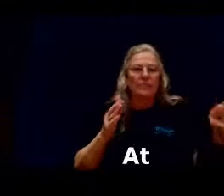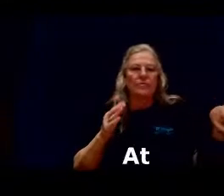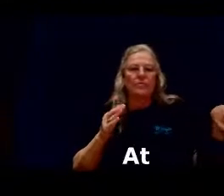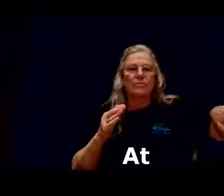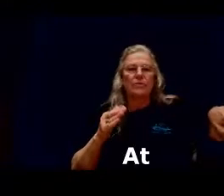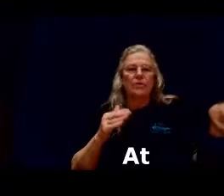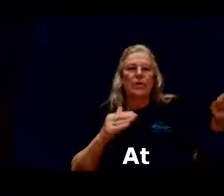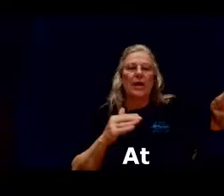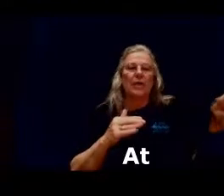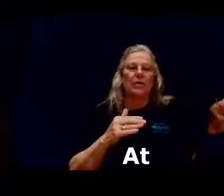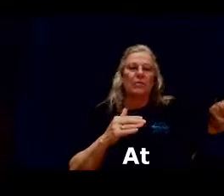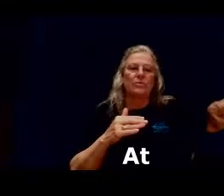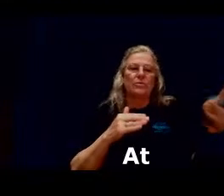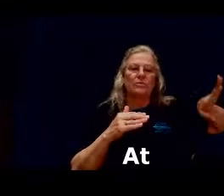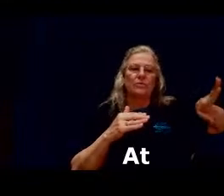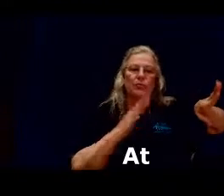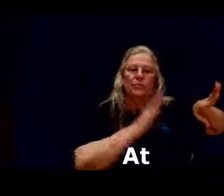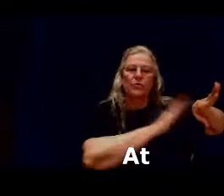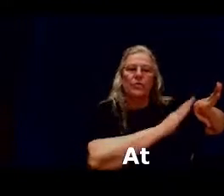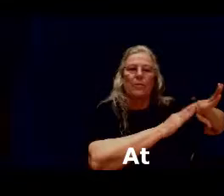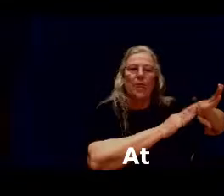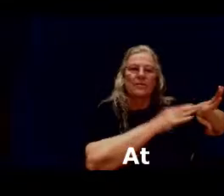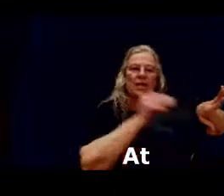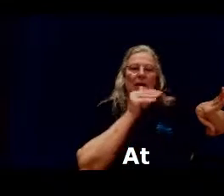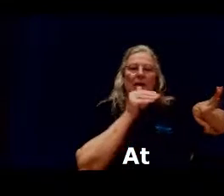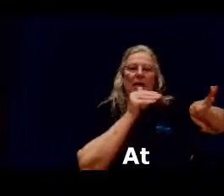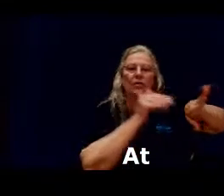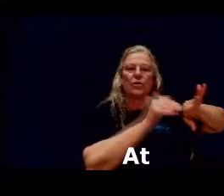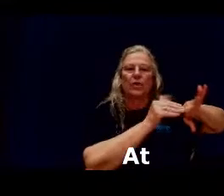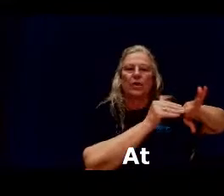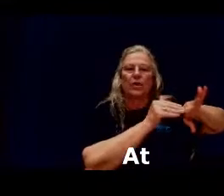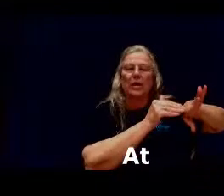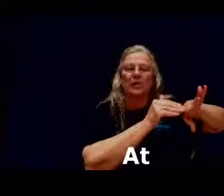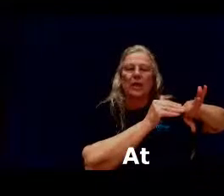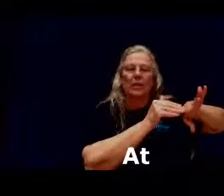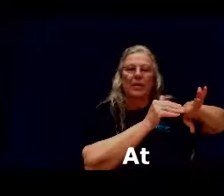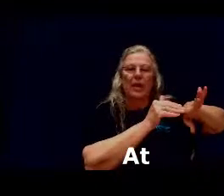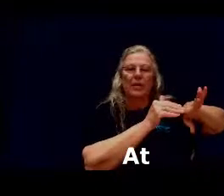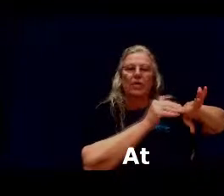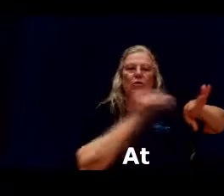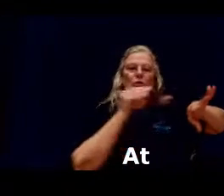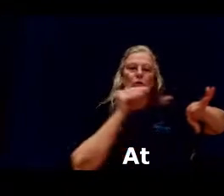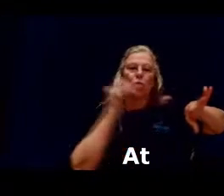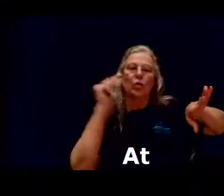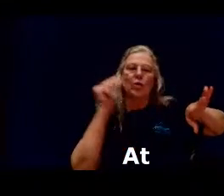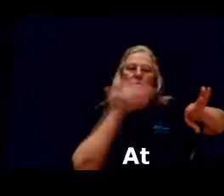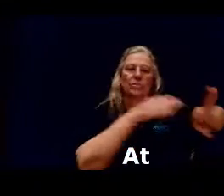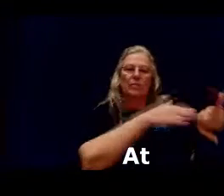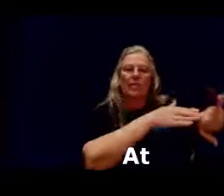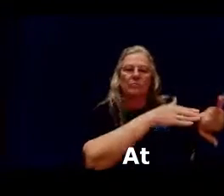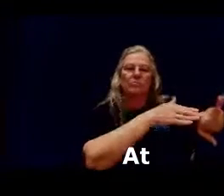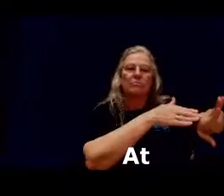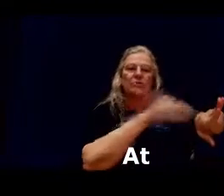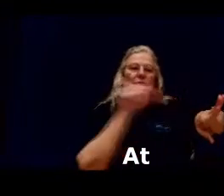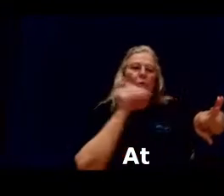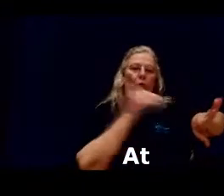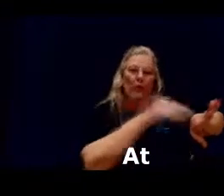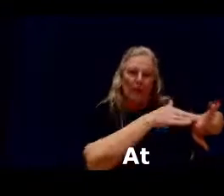your hand goes to the back side and your dominant hand goes toward it in just more of a